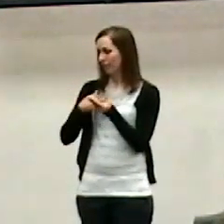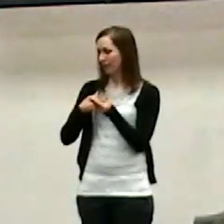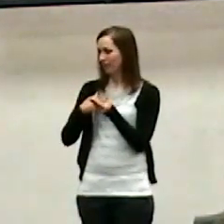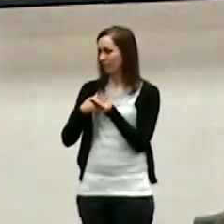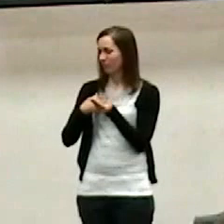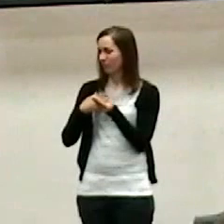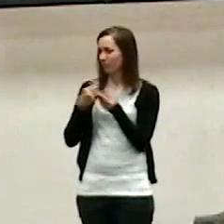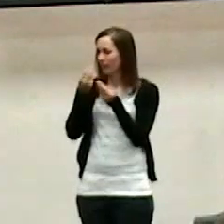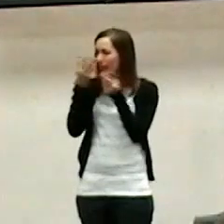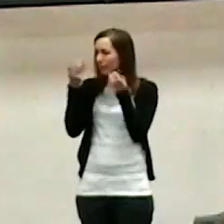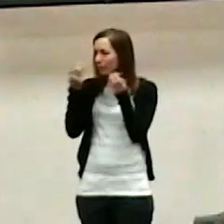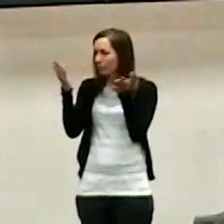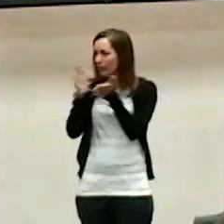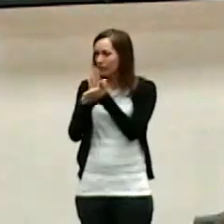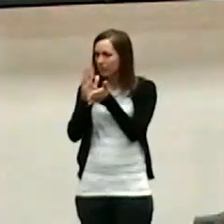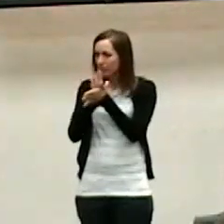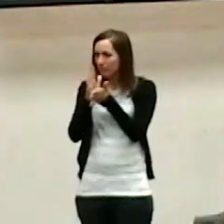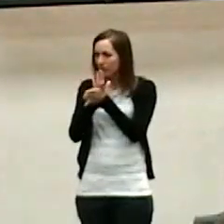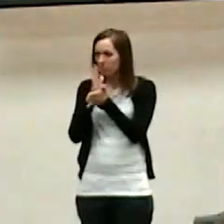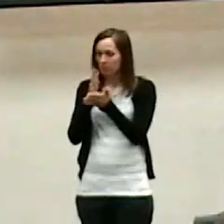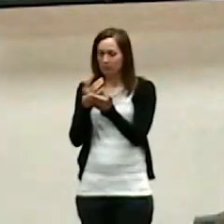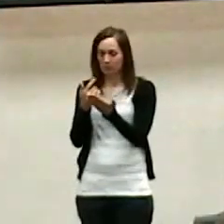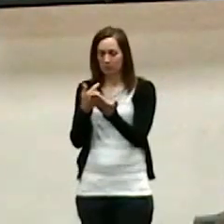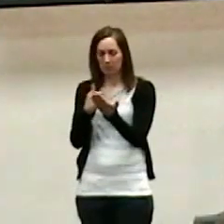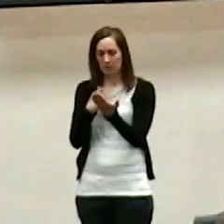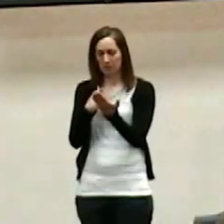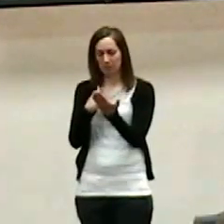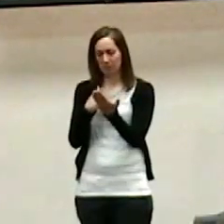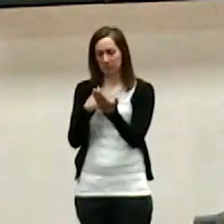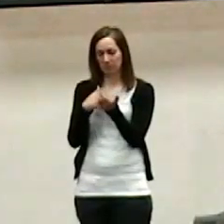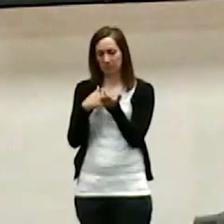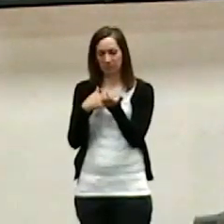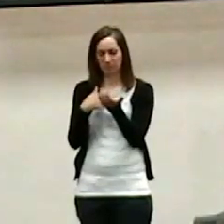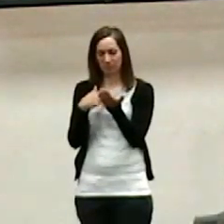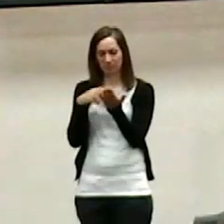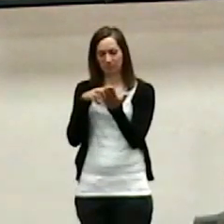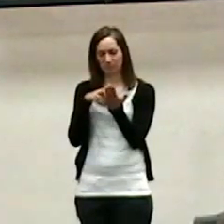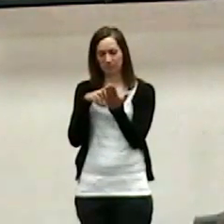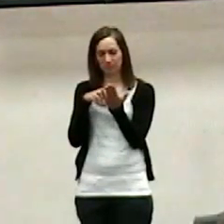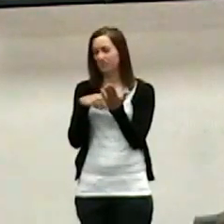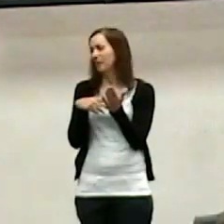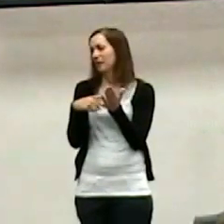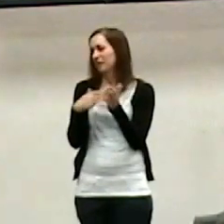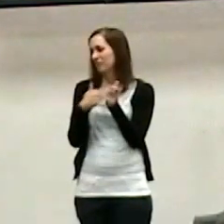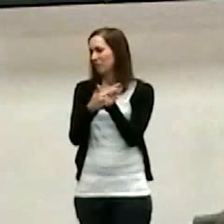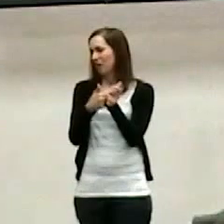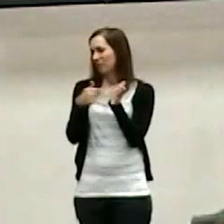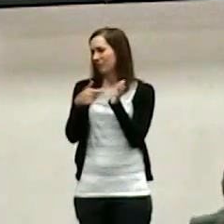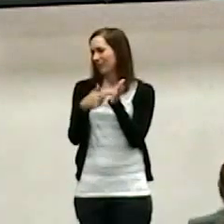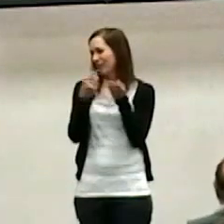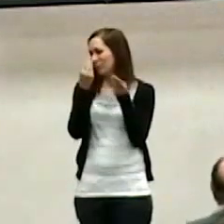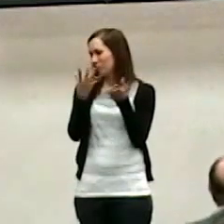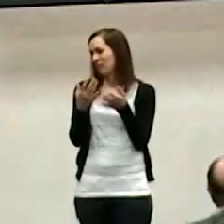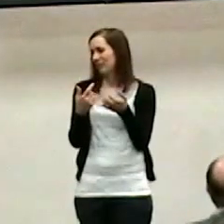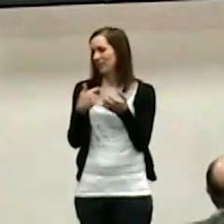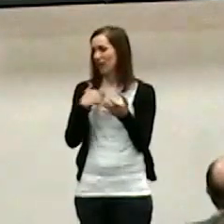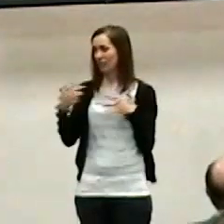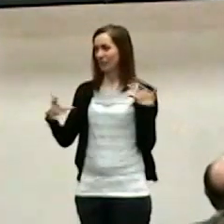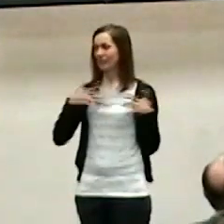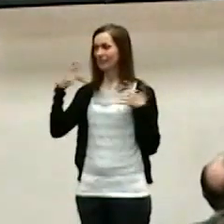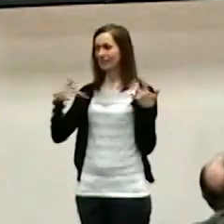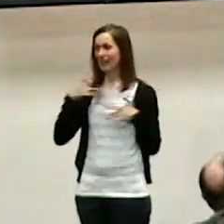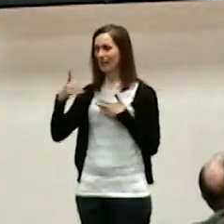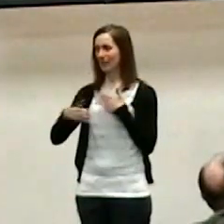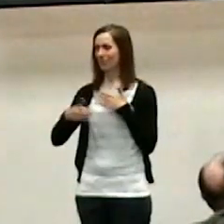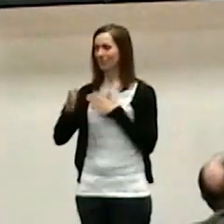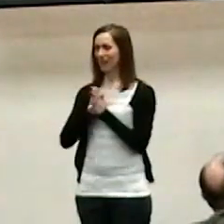I didn't do anything I just followed the script but I was excited passionate about spreading the